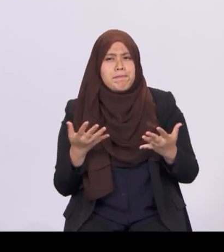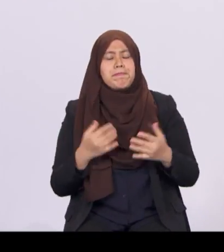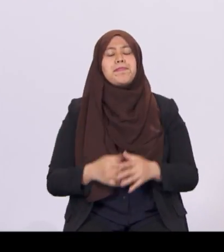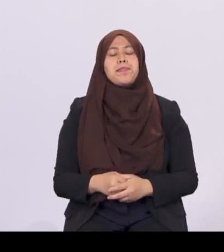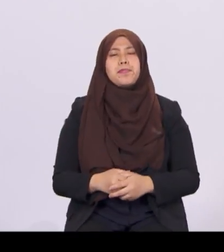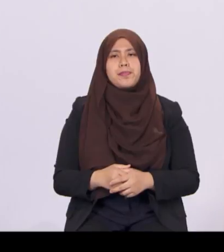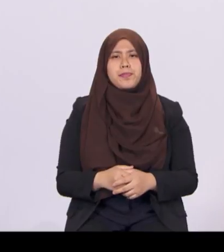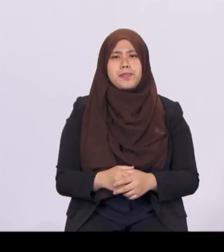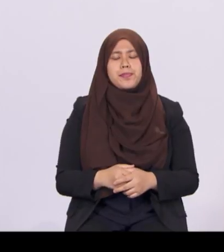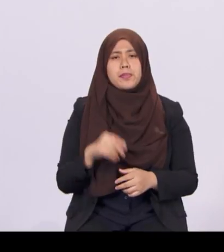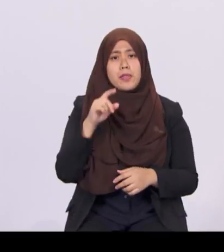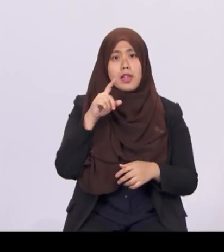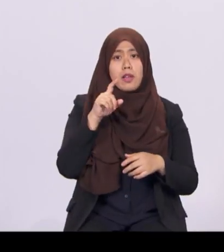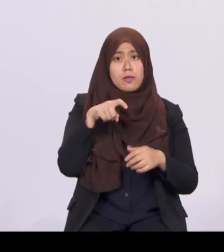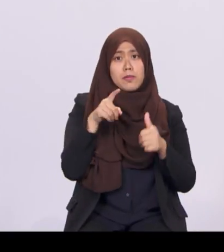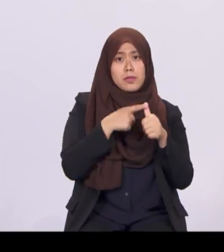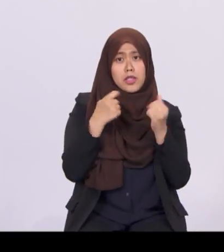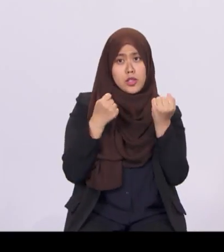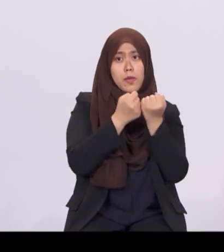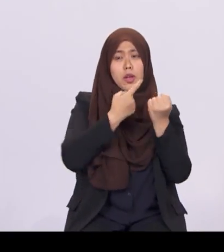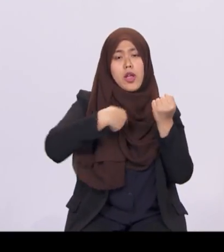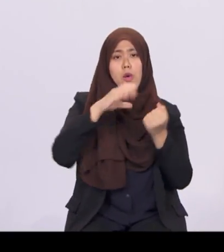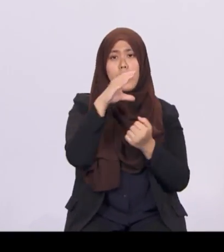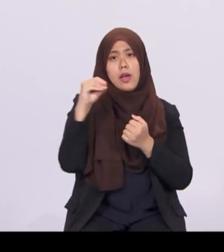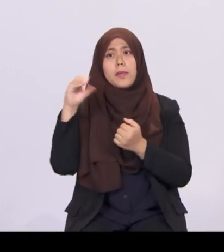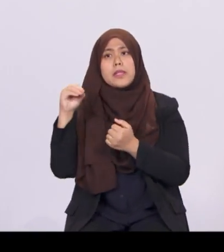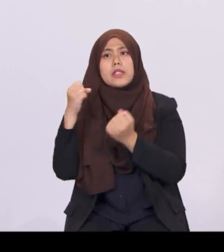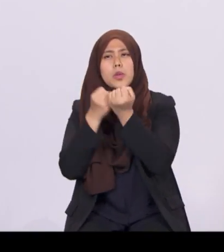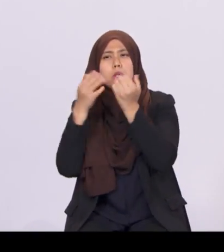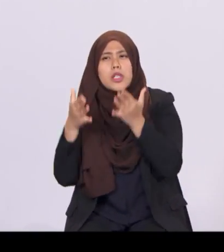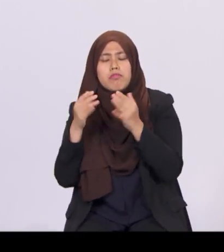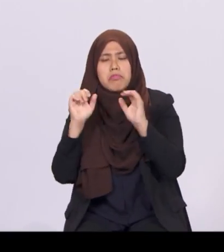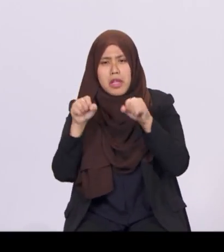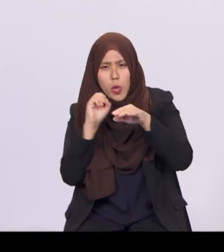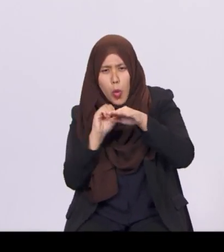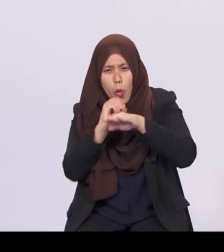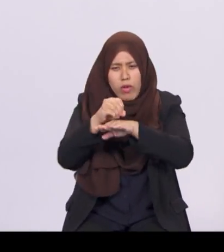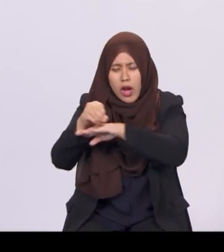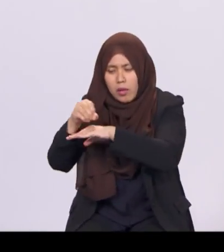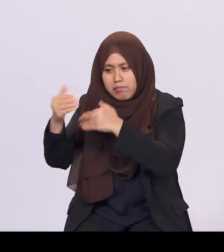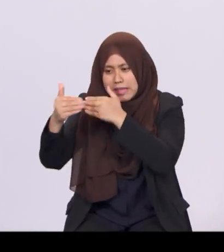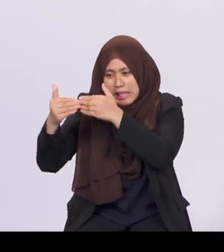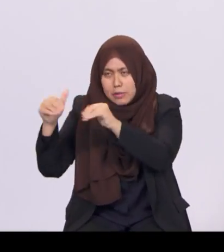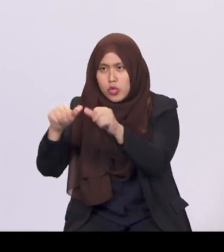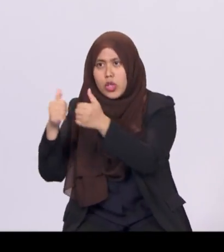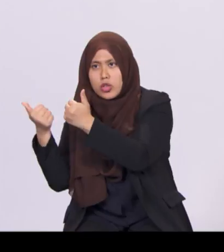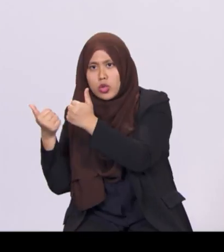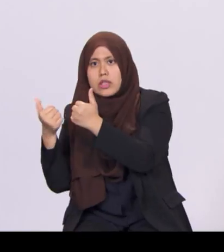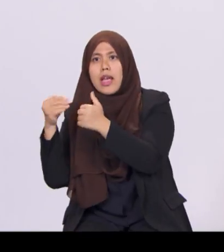We must support our firms and workers to overcome near-term challenges as well as prepare them to capture future opportunities.